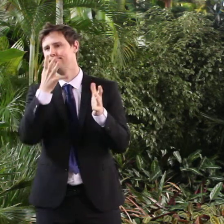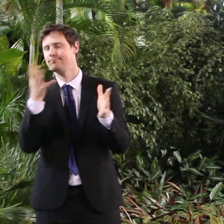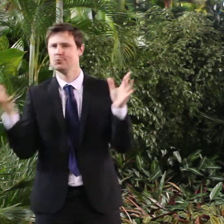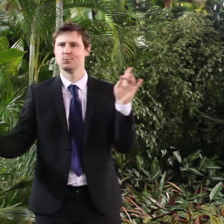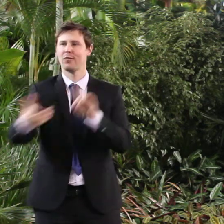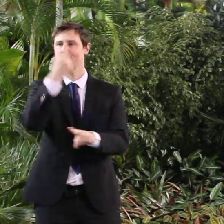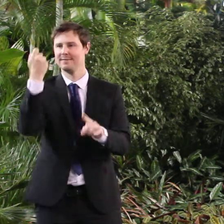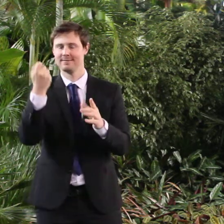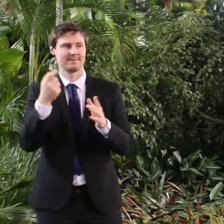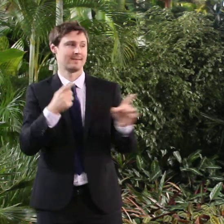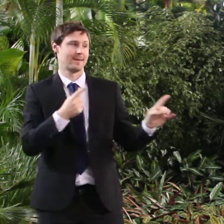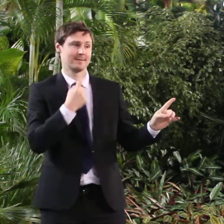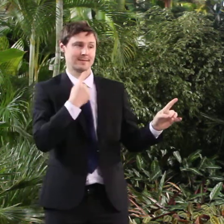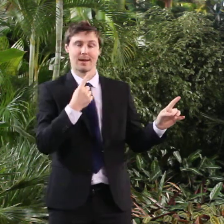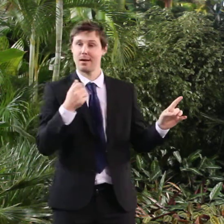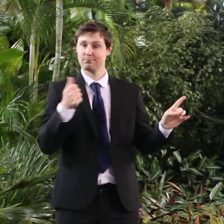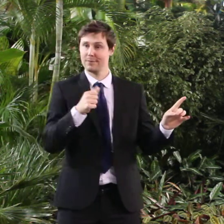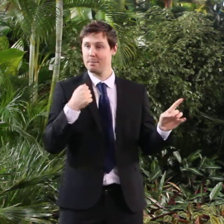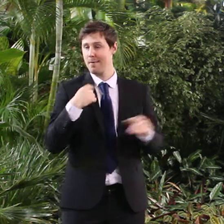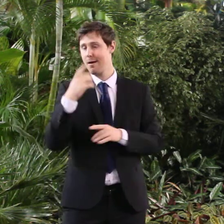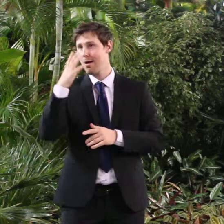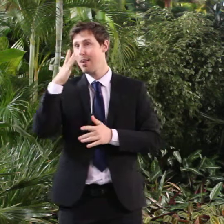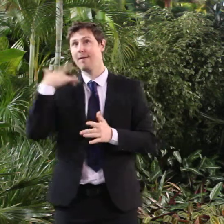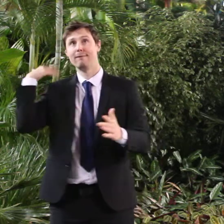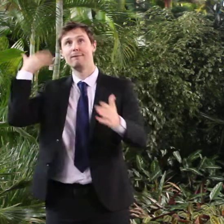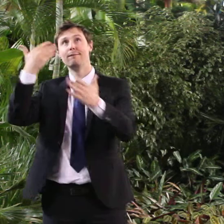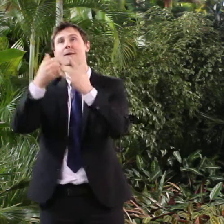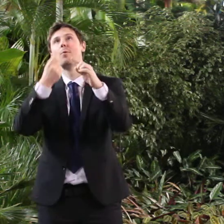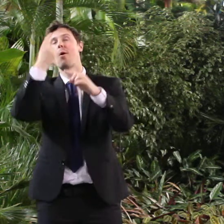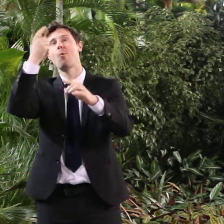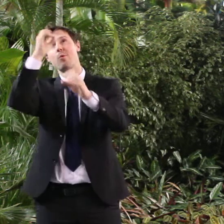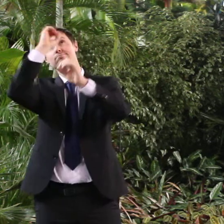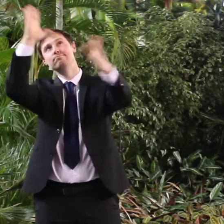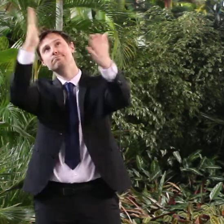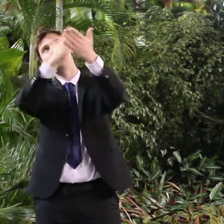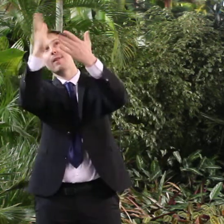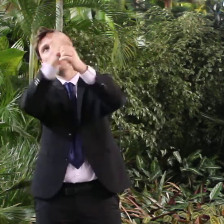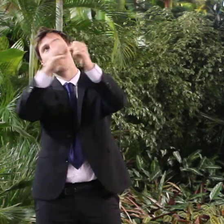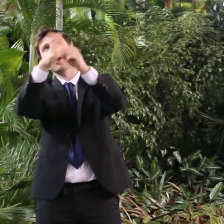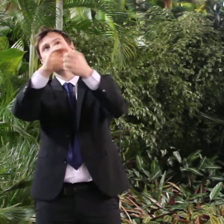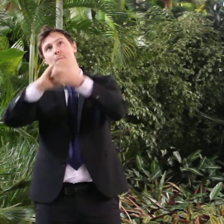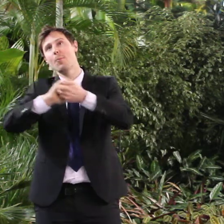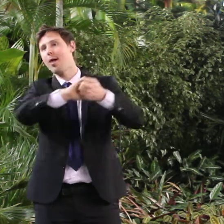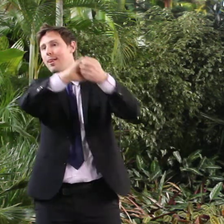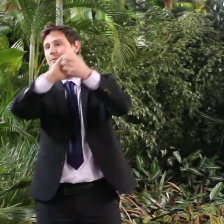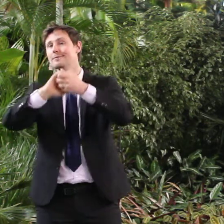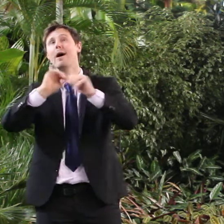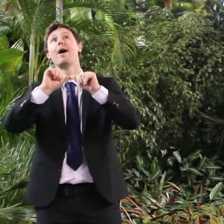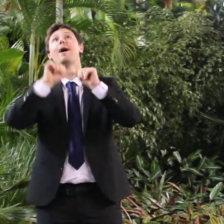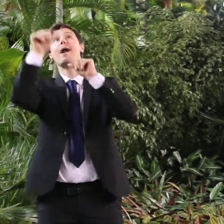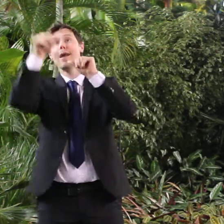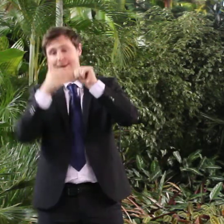certainly in my living memory and it will be a hard act to follow and the sport